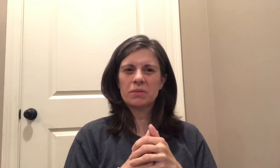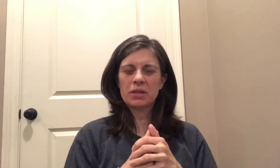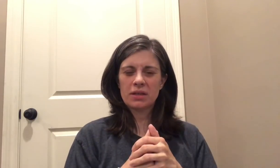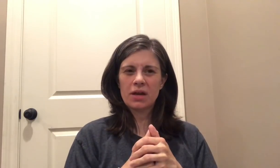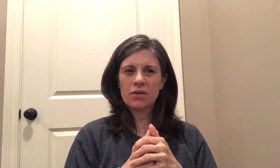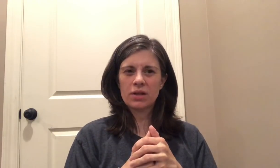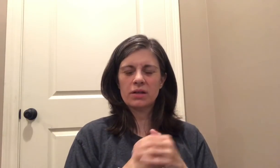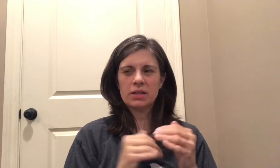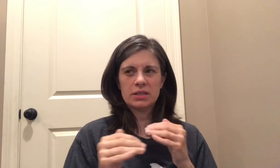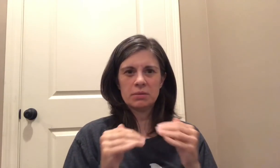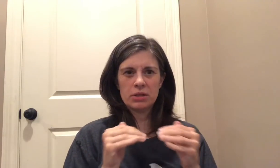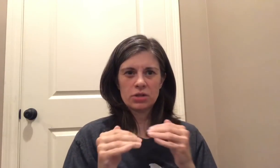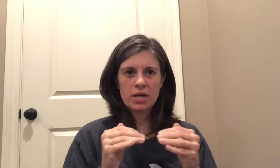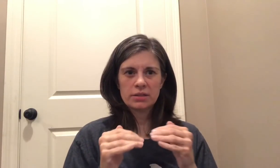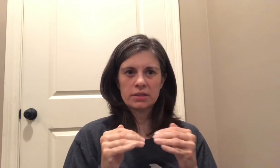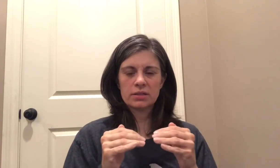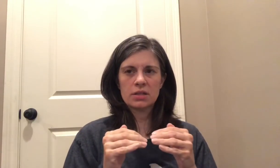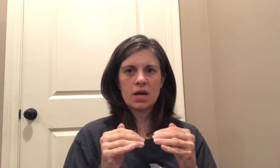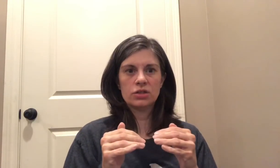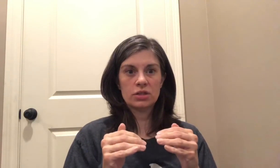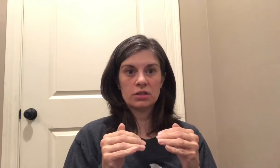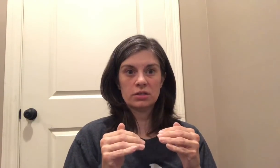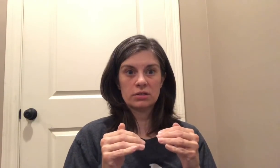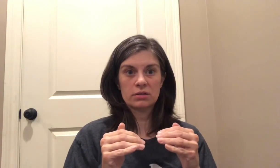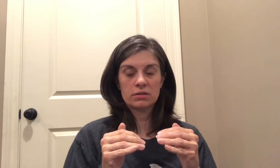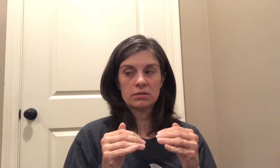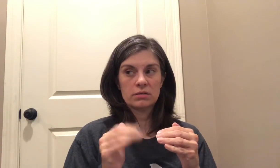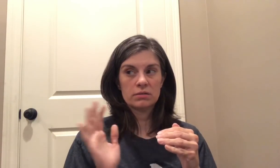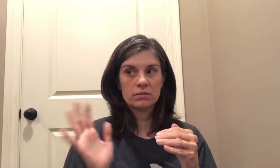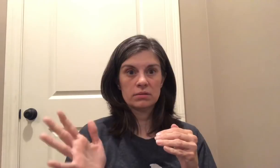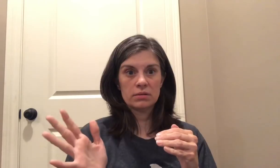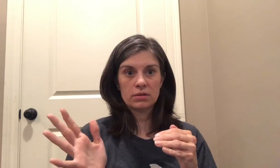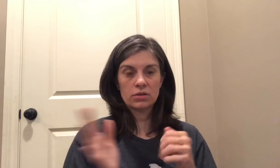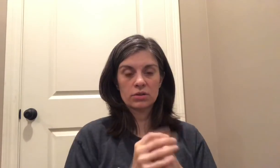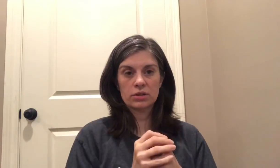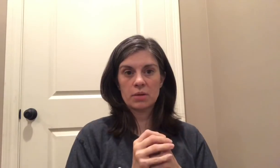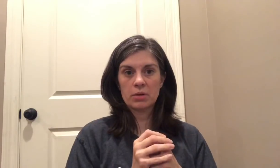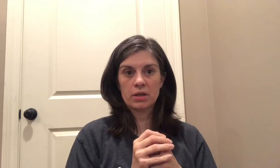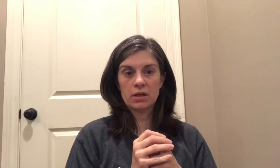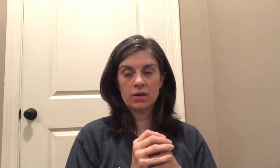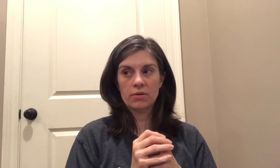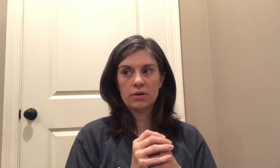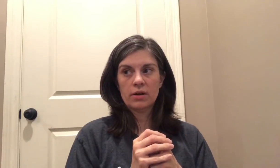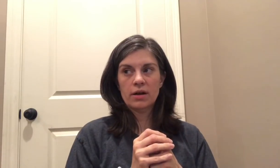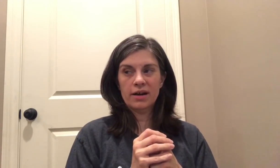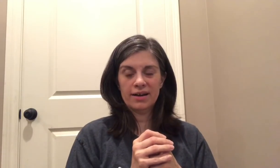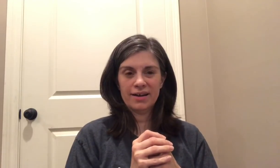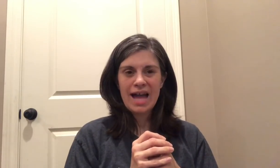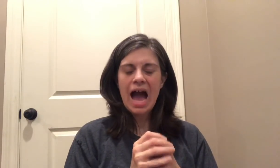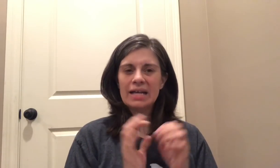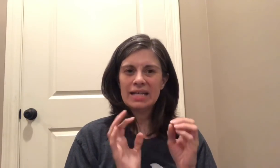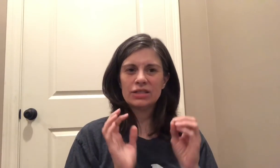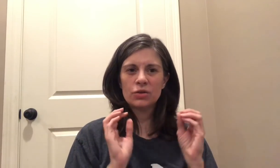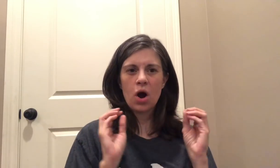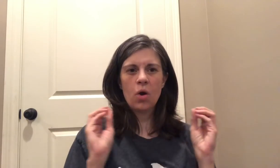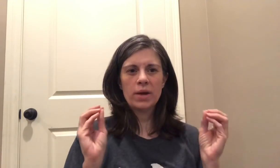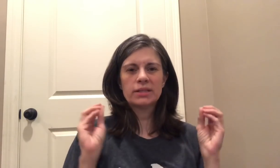something there that needs to be addressed it's not just you're a stubborn kiddo I need to always